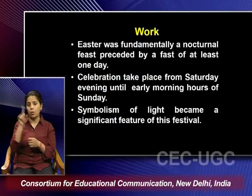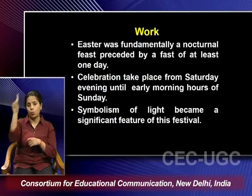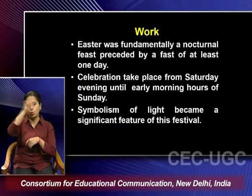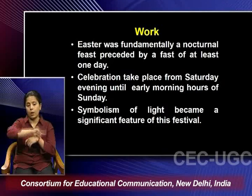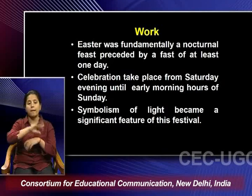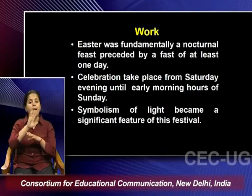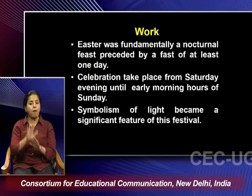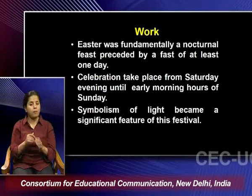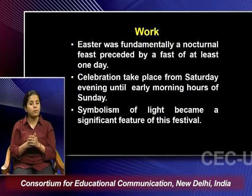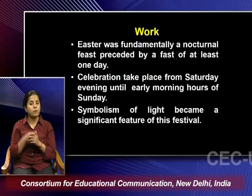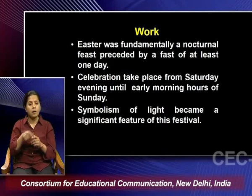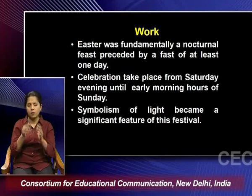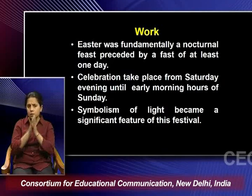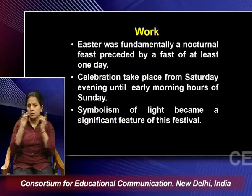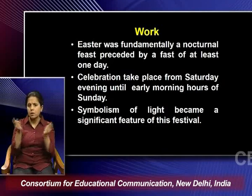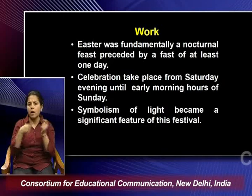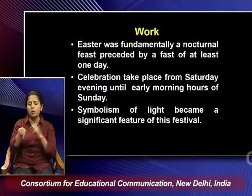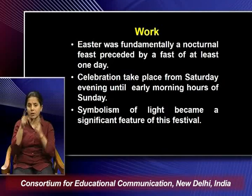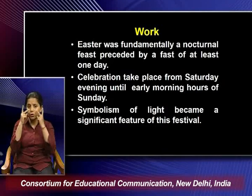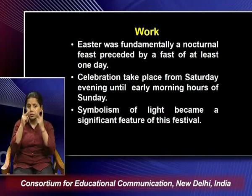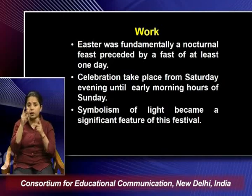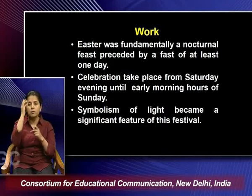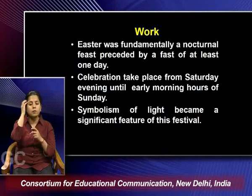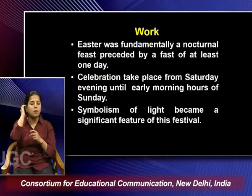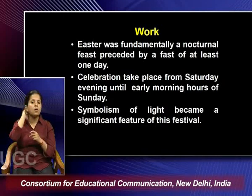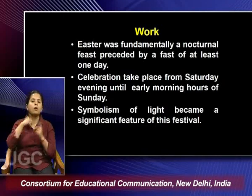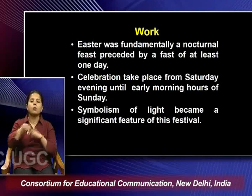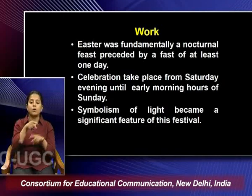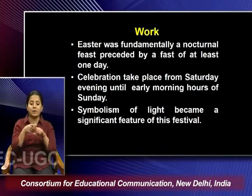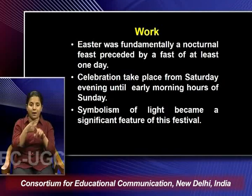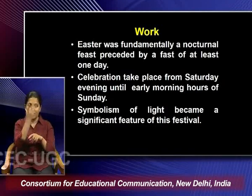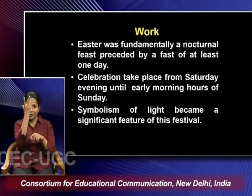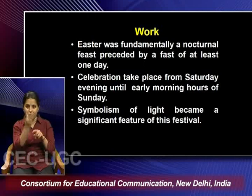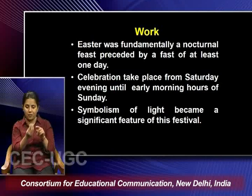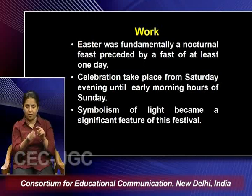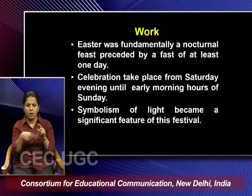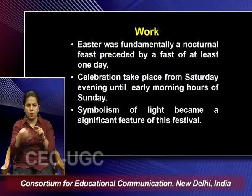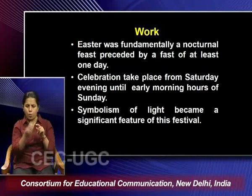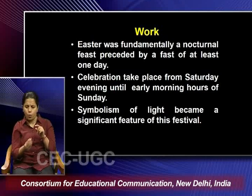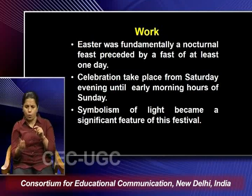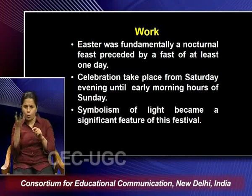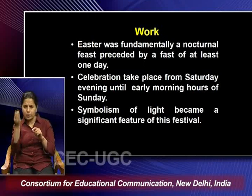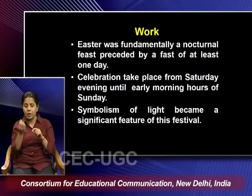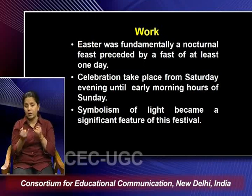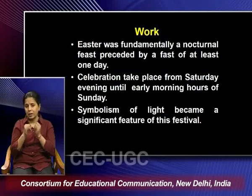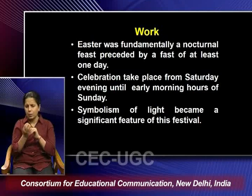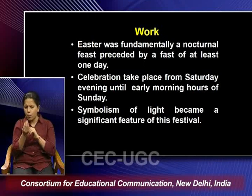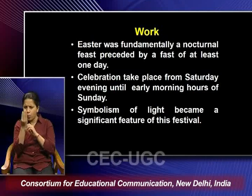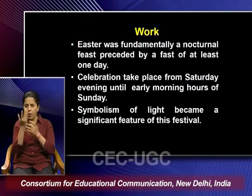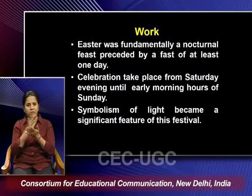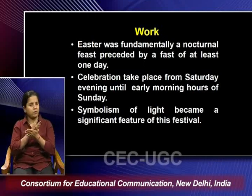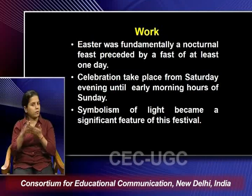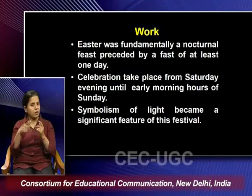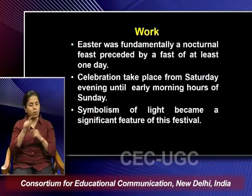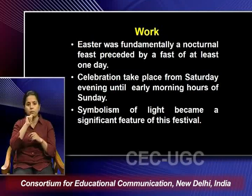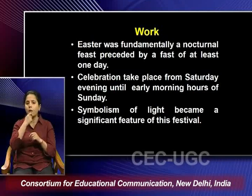And the celebration they take place from Saturday evening until early morning hours of Sunday. And the